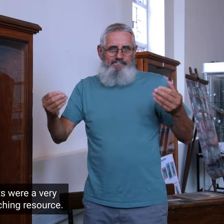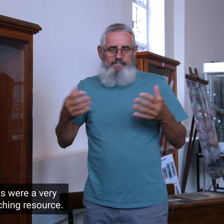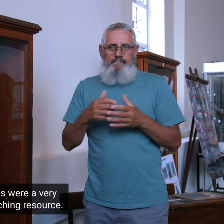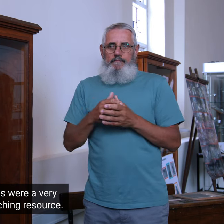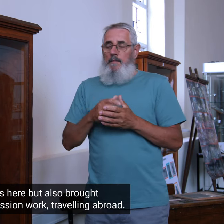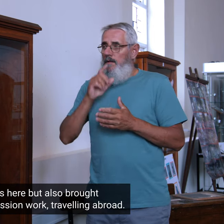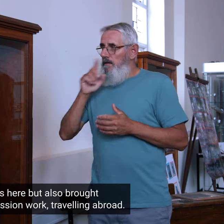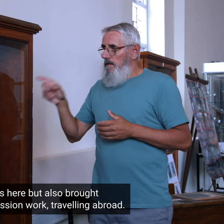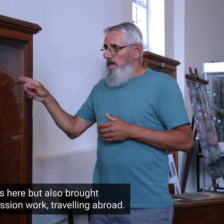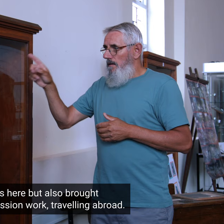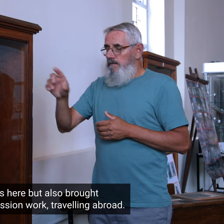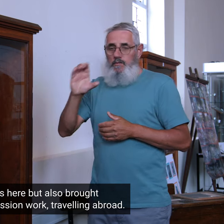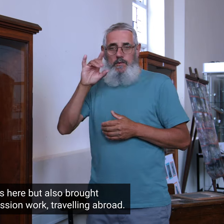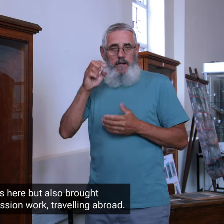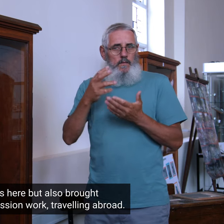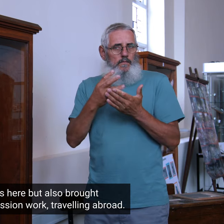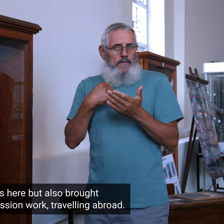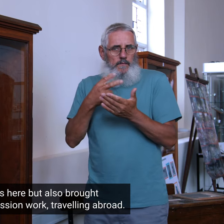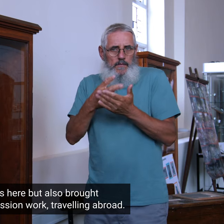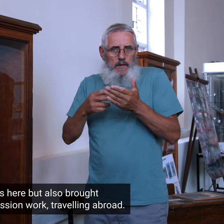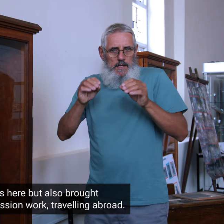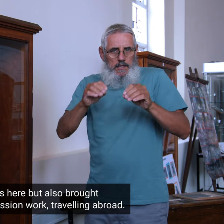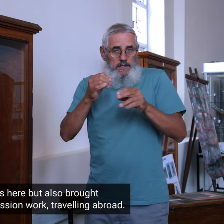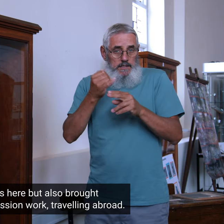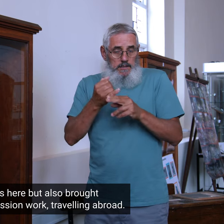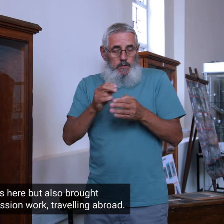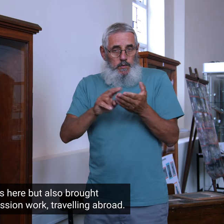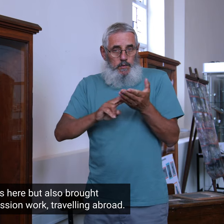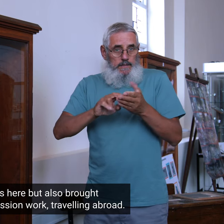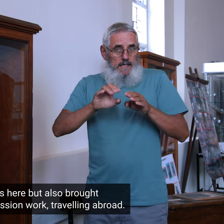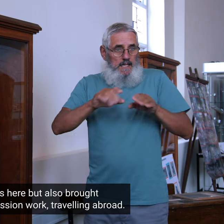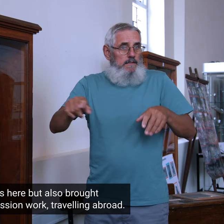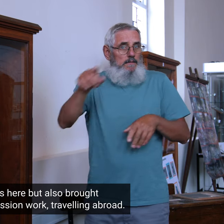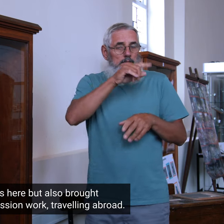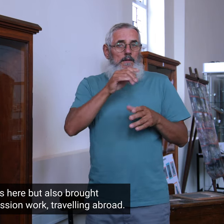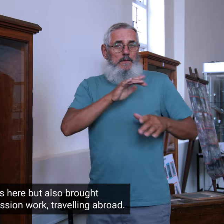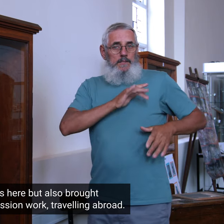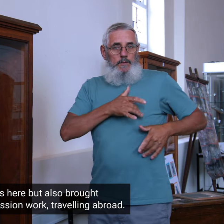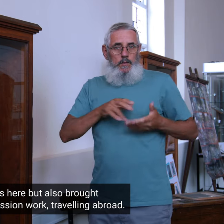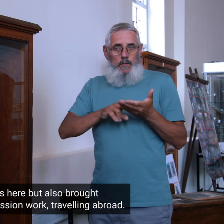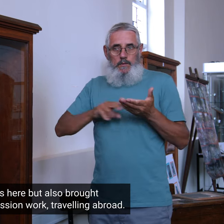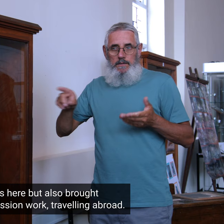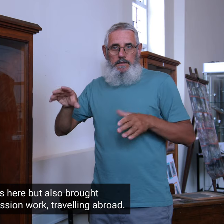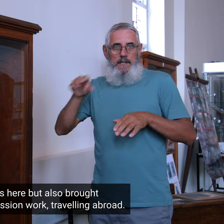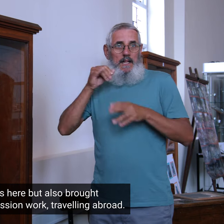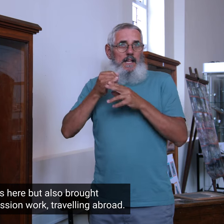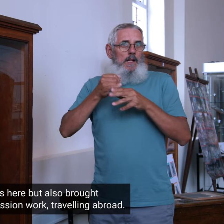These charts are a very valuable teaching resource. Not only were they used in class here, but also brought by Christian brothers